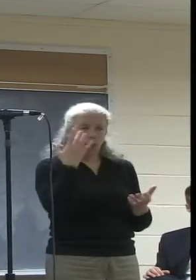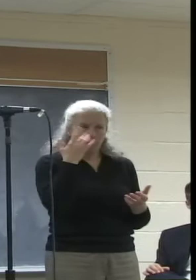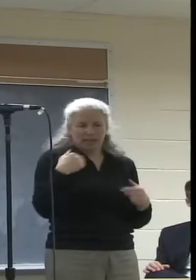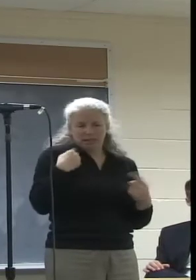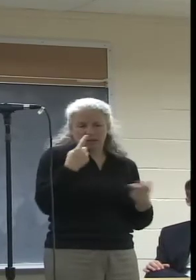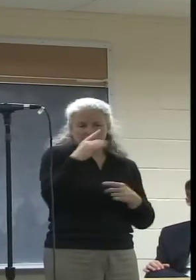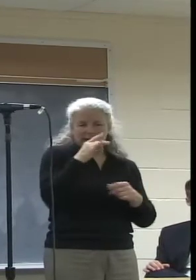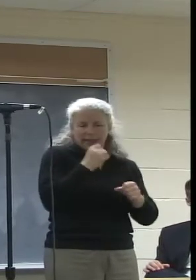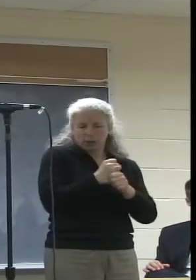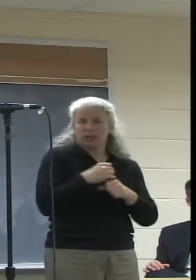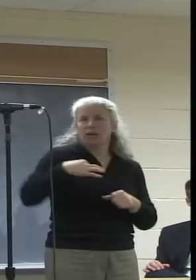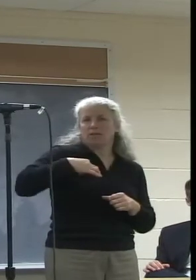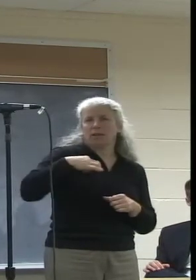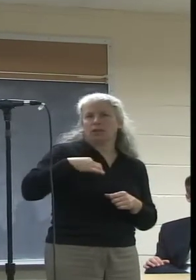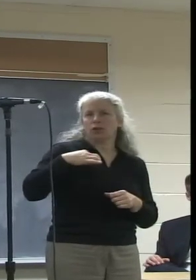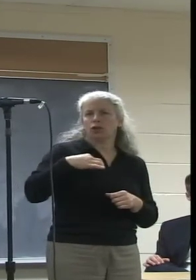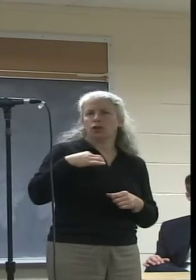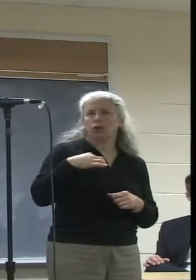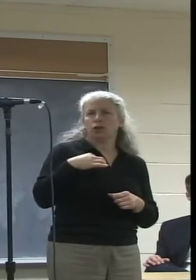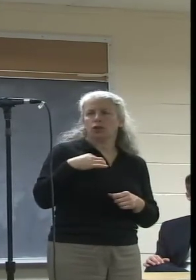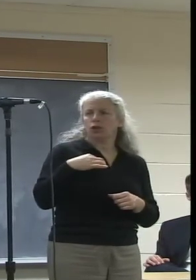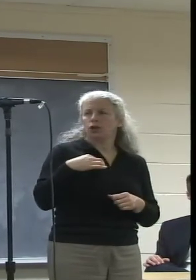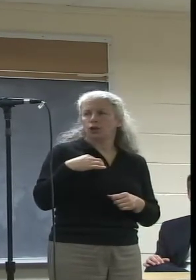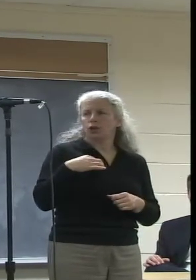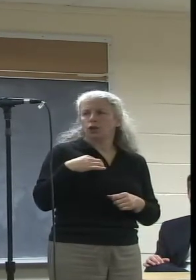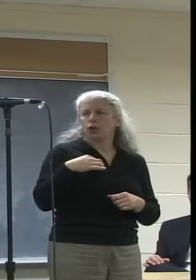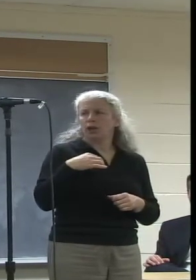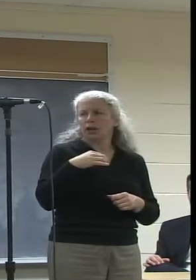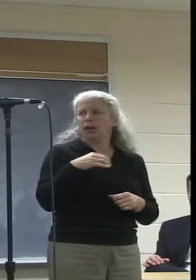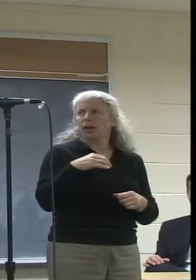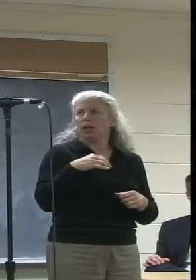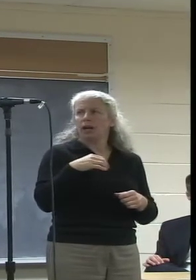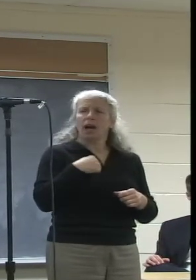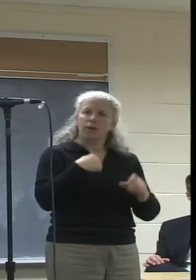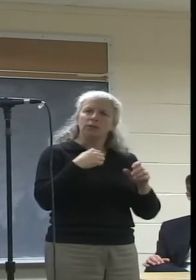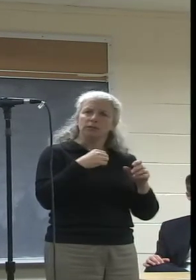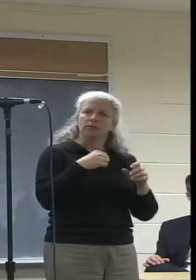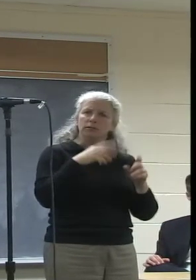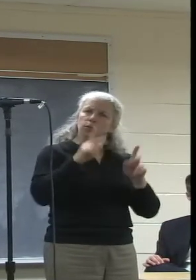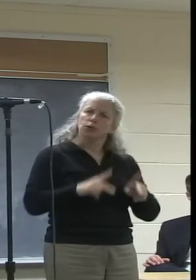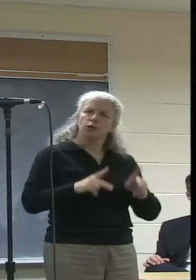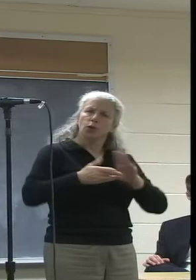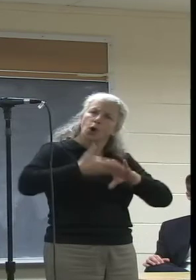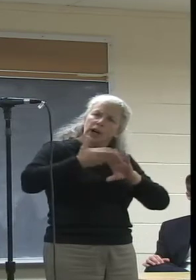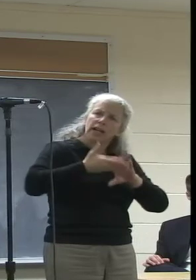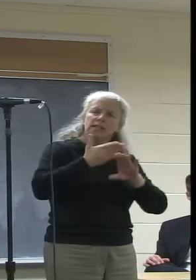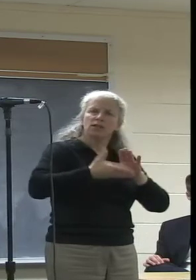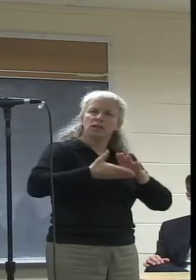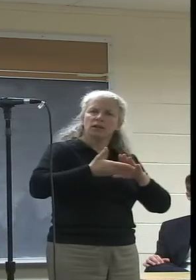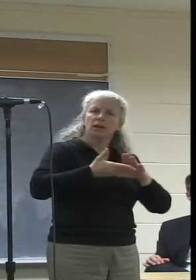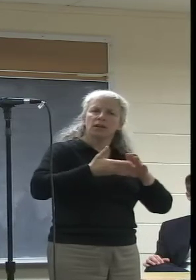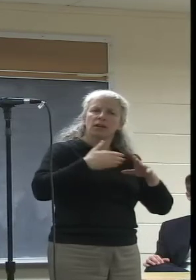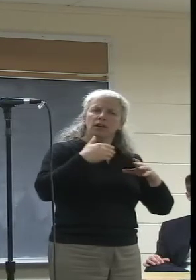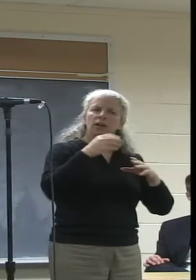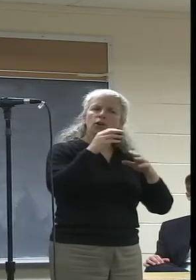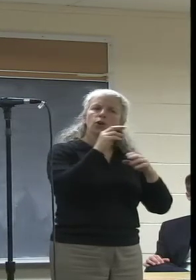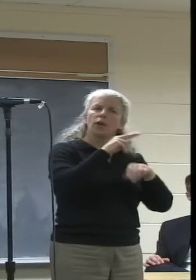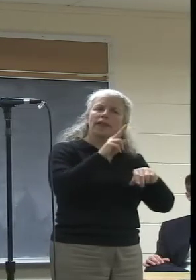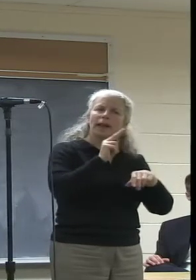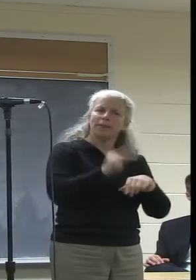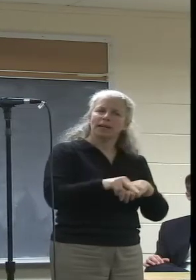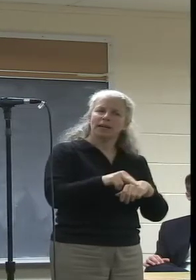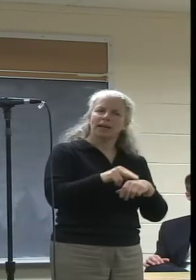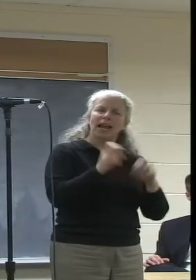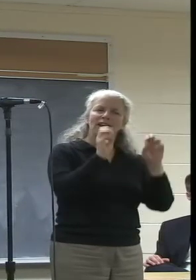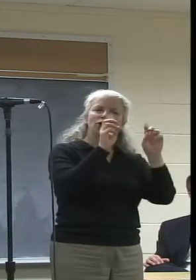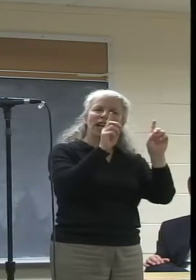eight years I've volunteered as the person who organizes and runs the Northampton Education Foundation Spelling